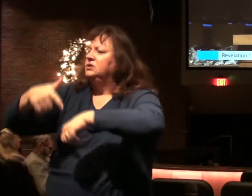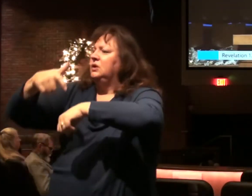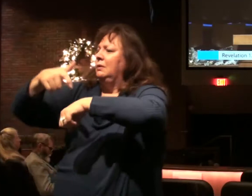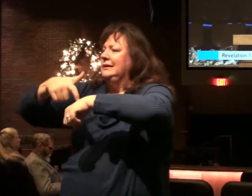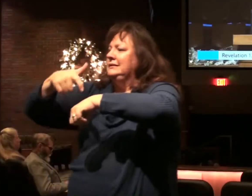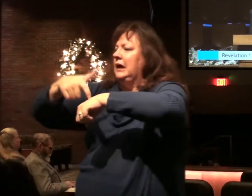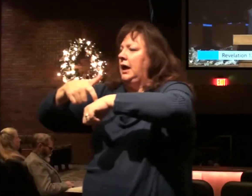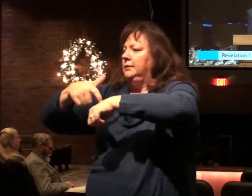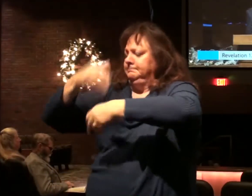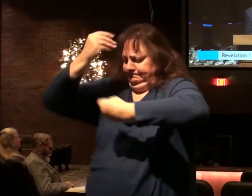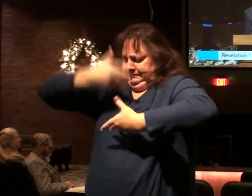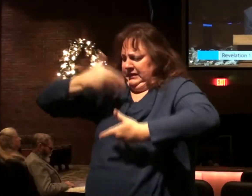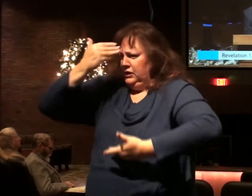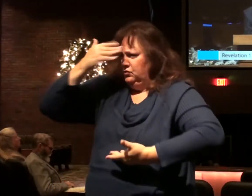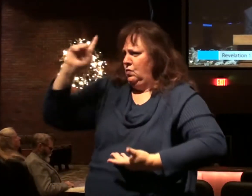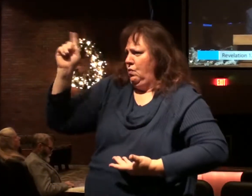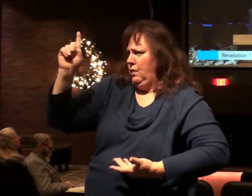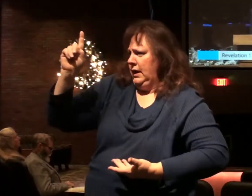marker.